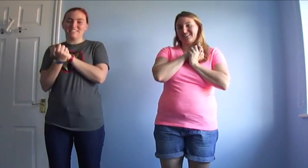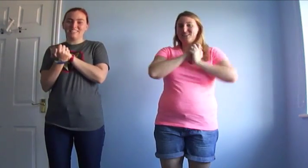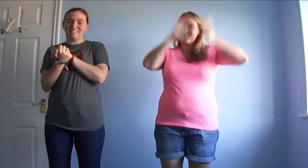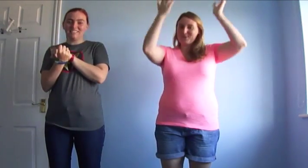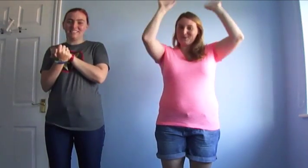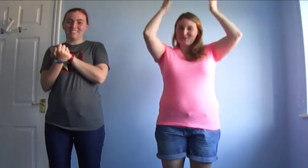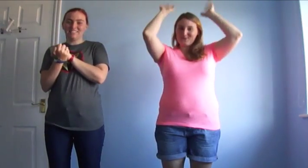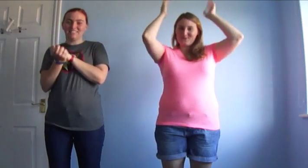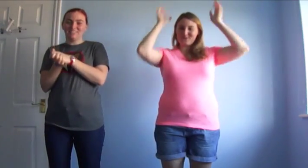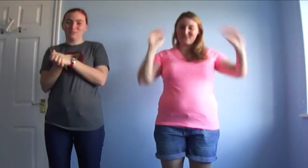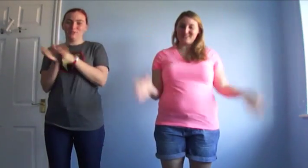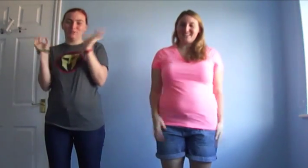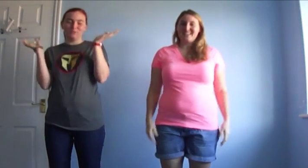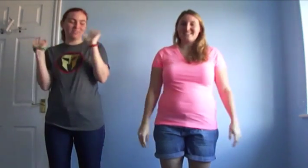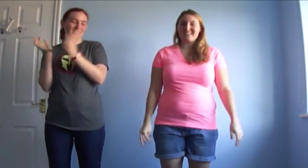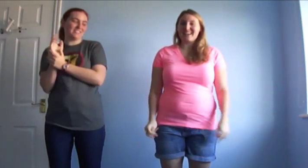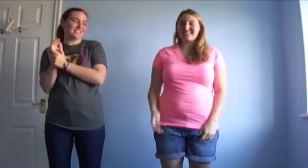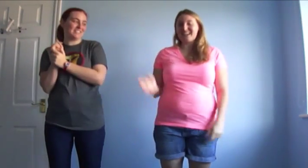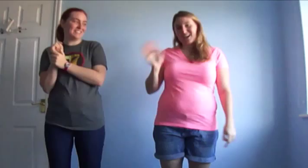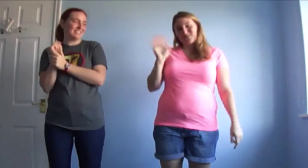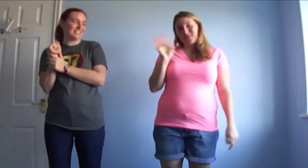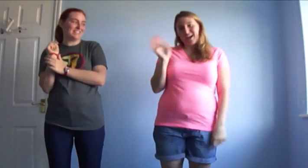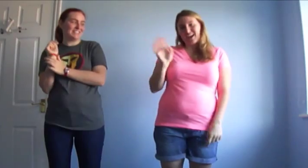Woo! See you next time, bye!